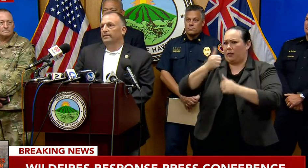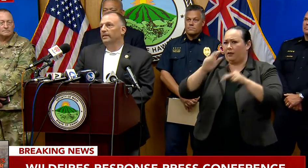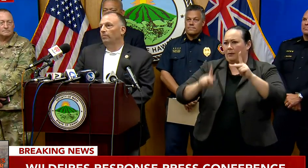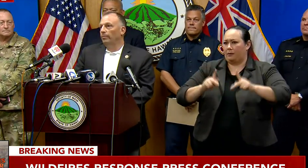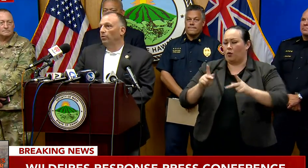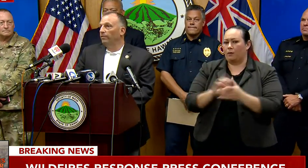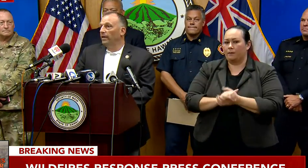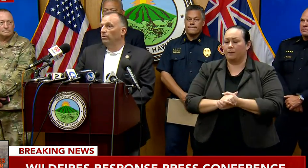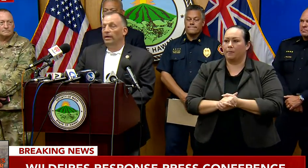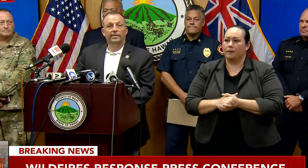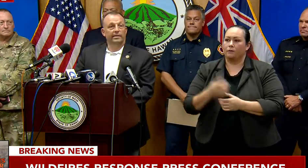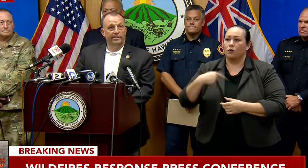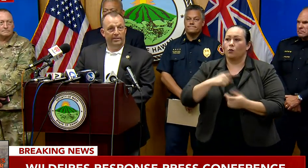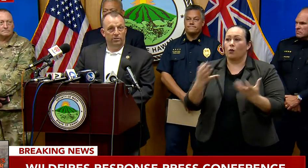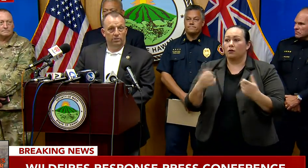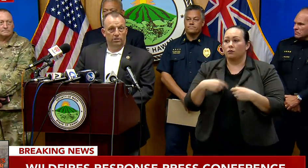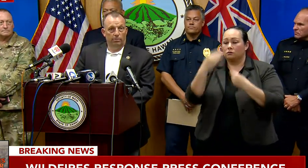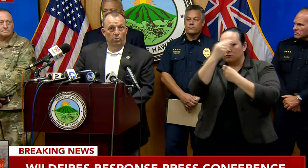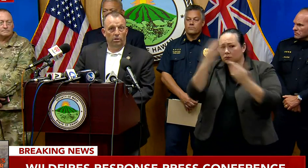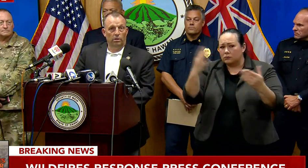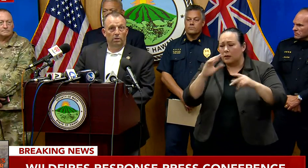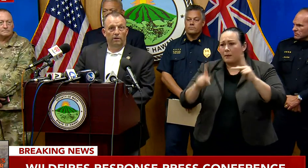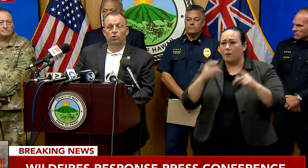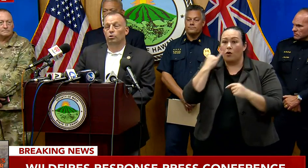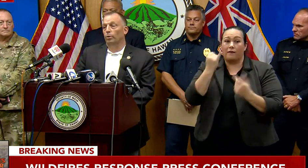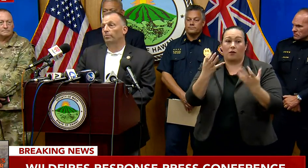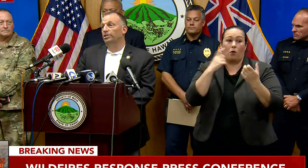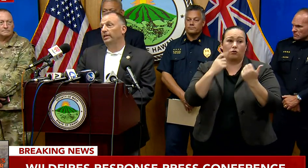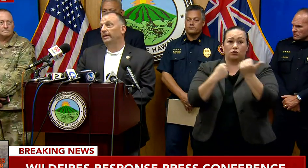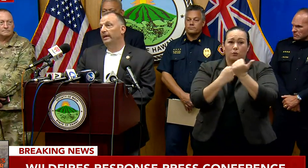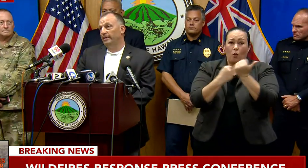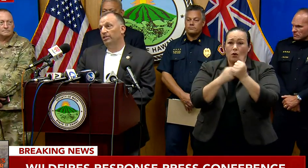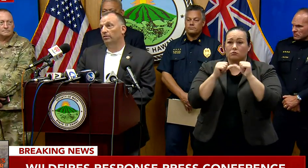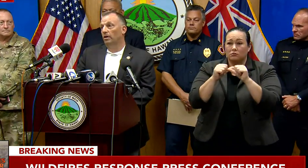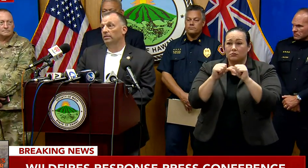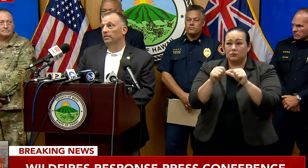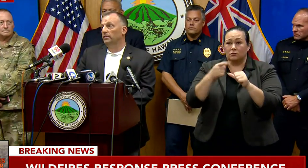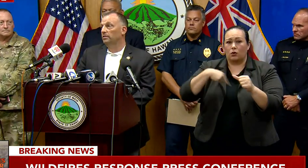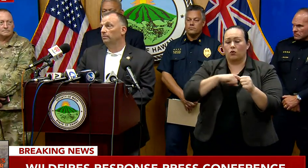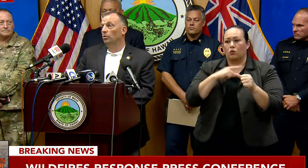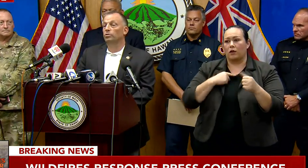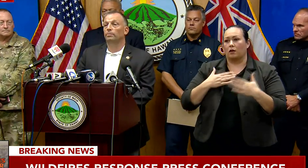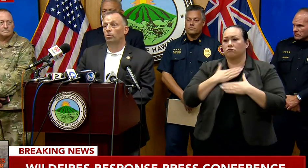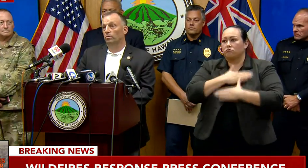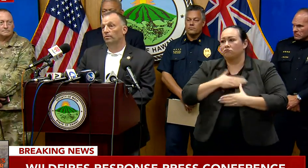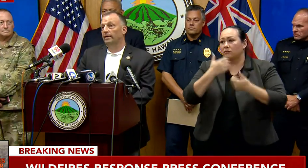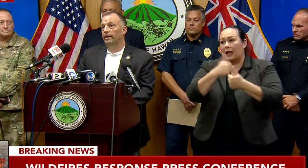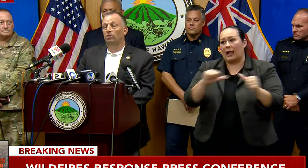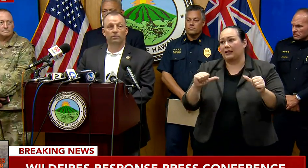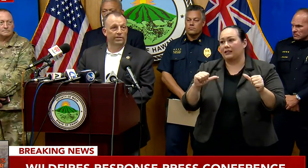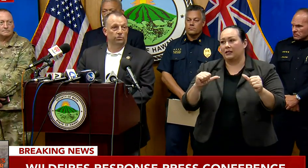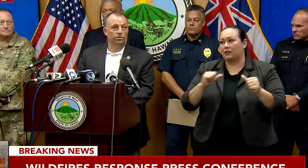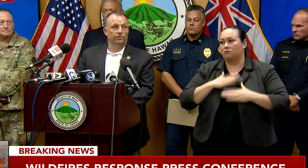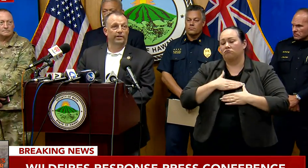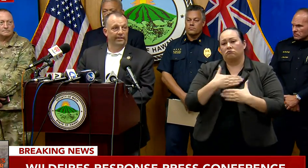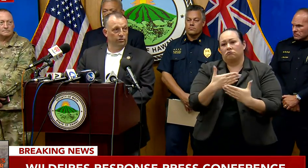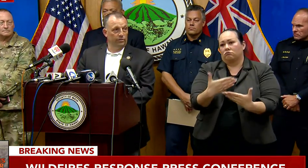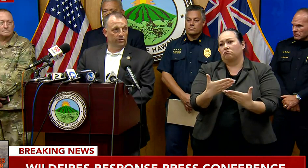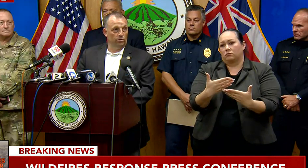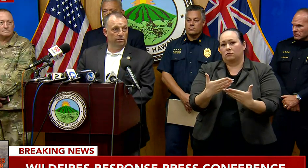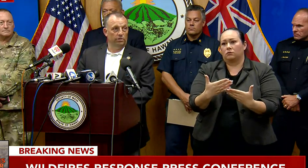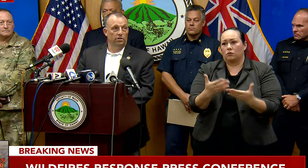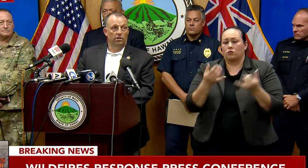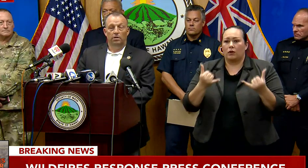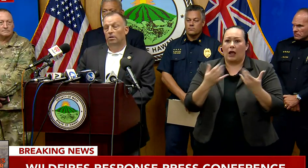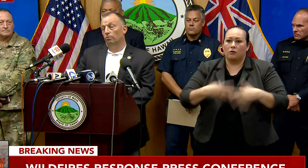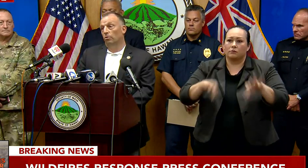We'd like to tell people if they would like to continue to support. Of course, we appreciate any generosities. Most important right now are resources, financial